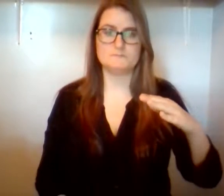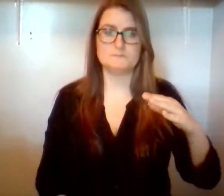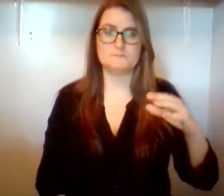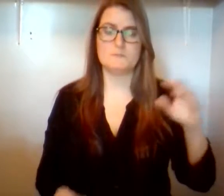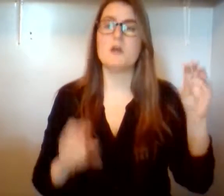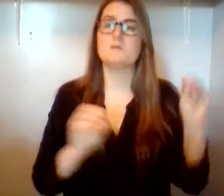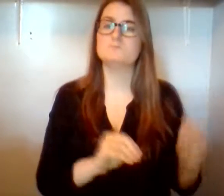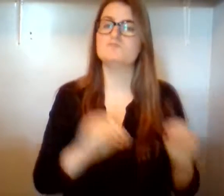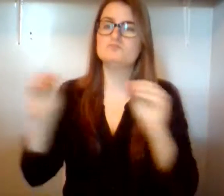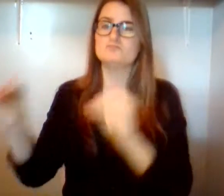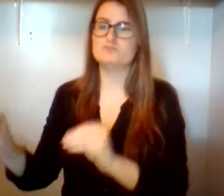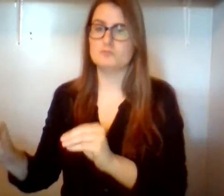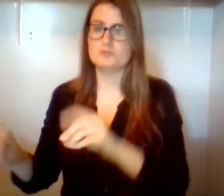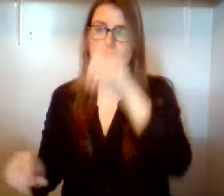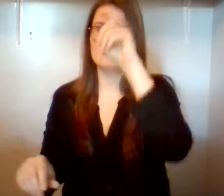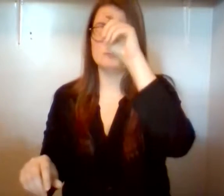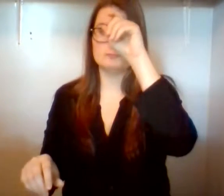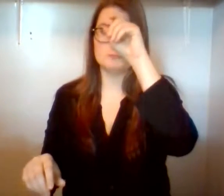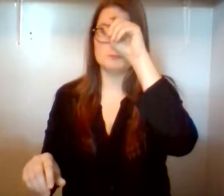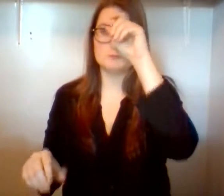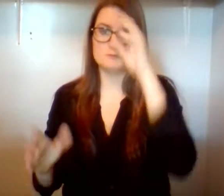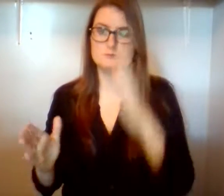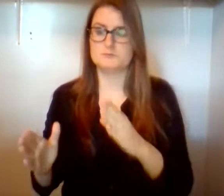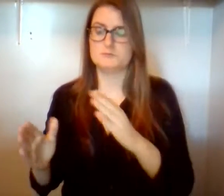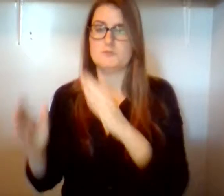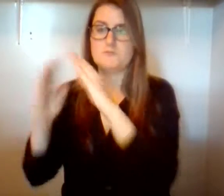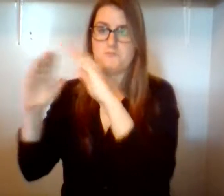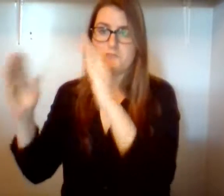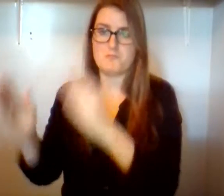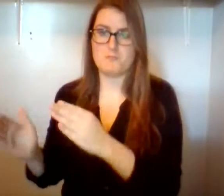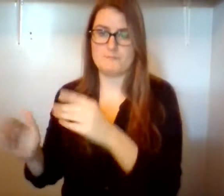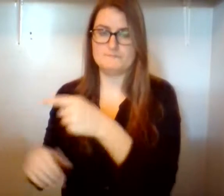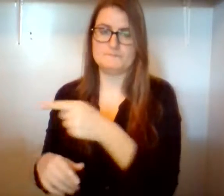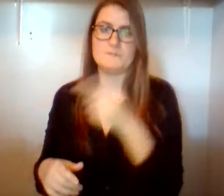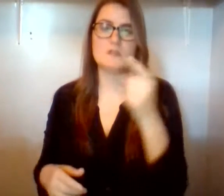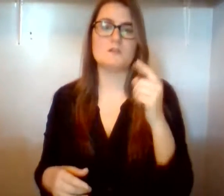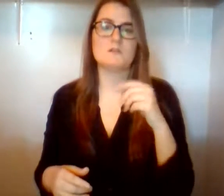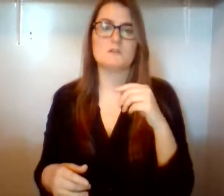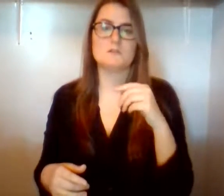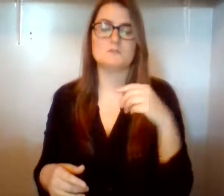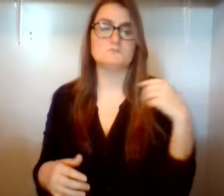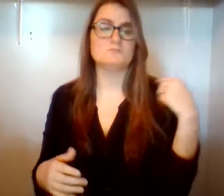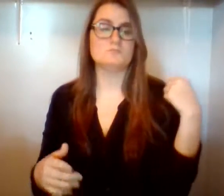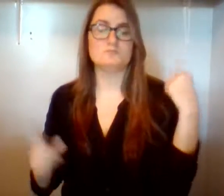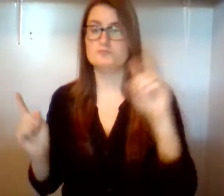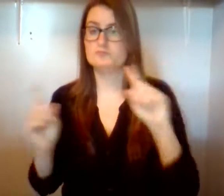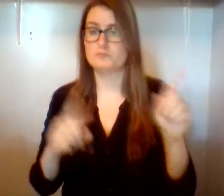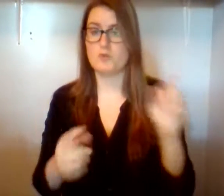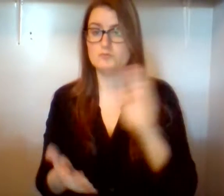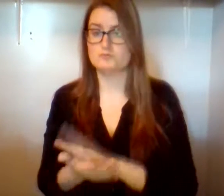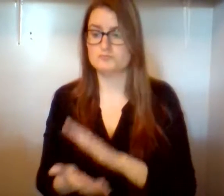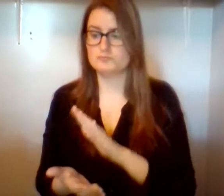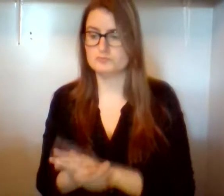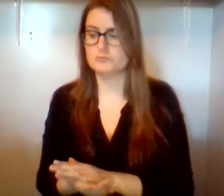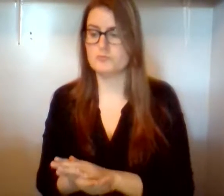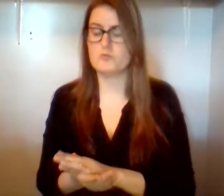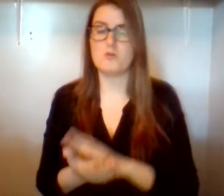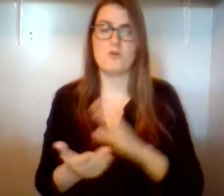He learned their language and played their games. He ate Egyptian food and wore Egyptian clothes. But he always knew that he was different.